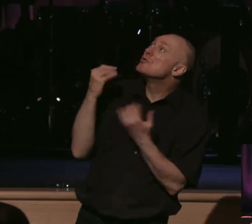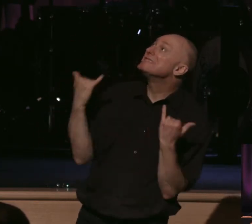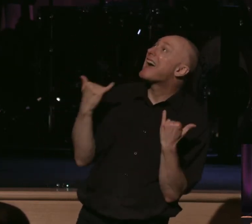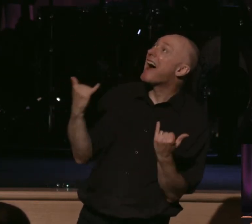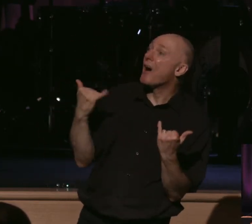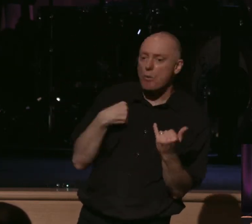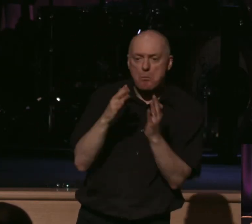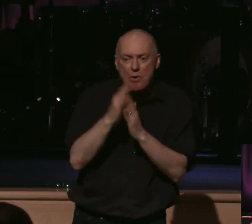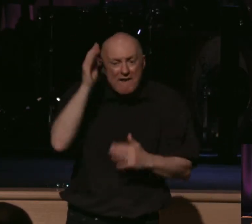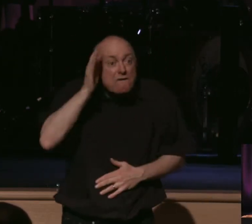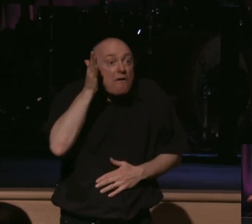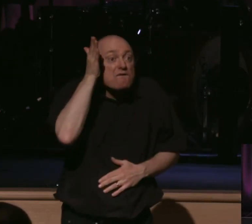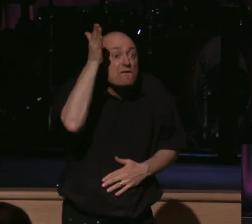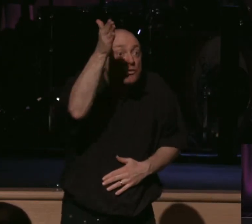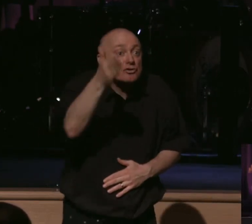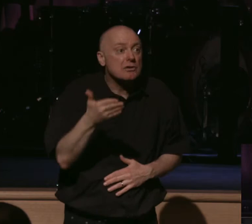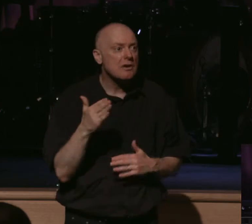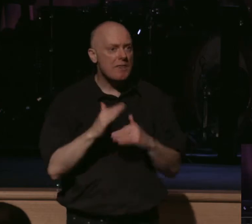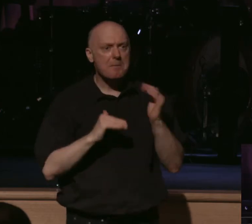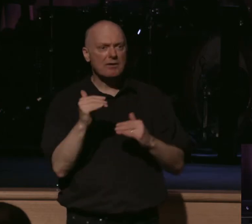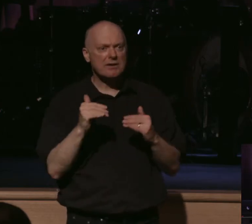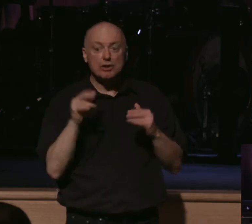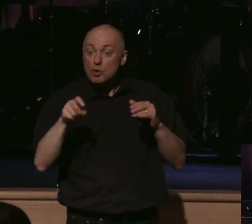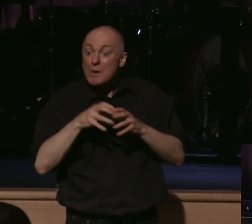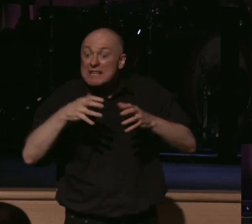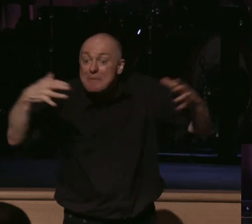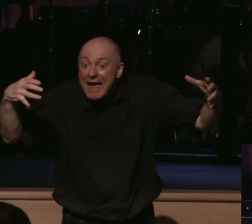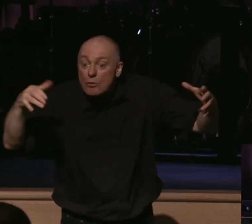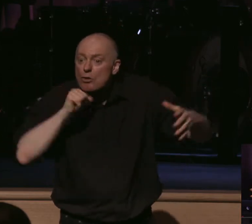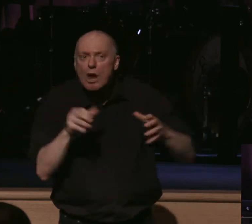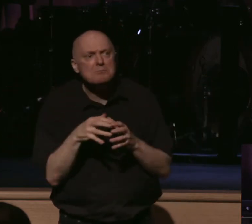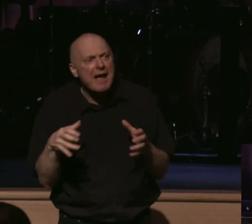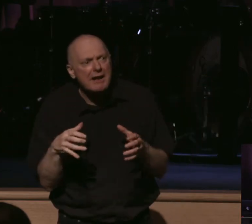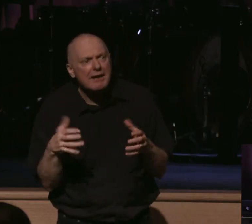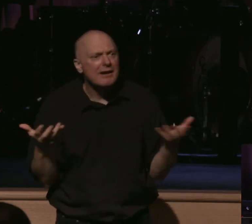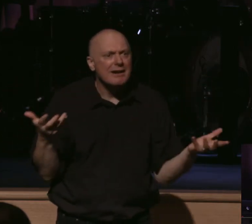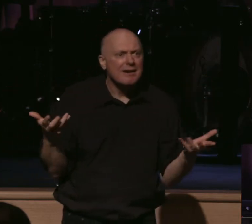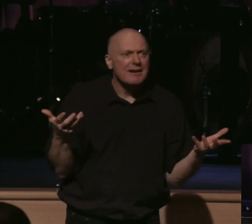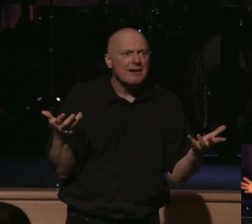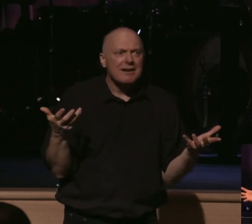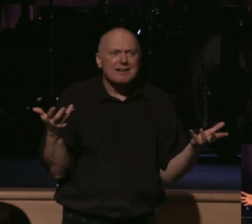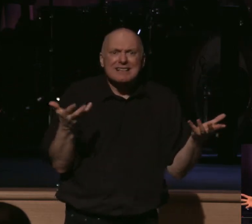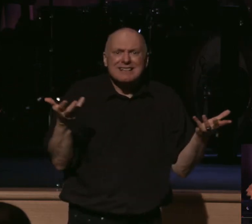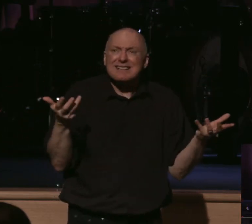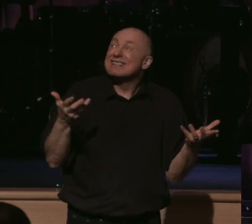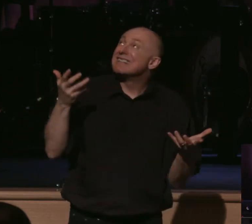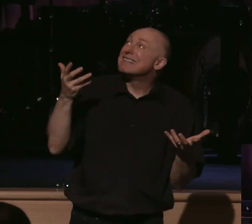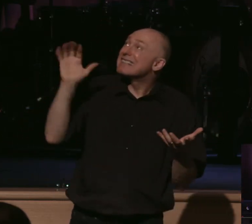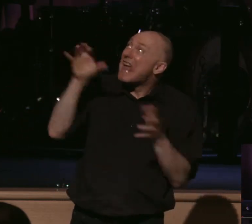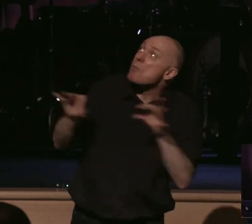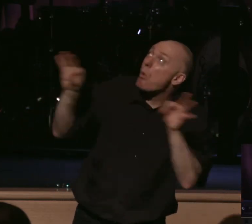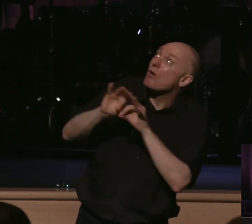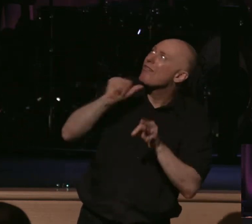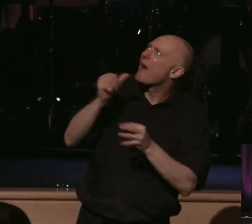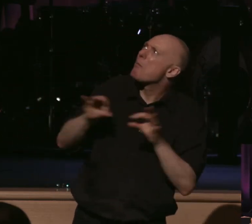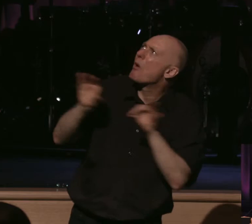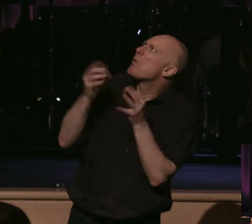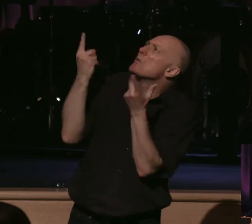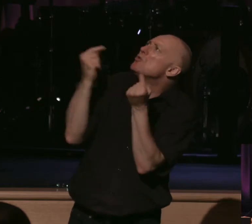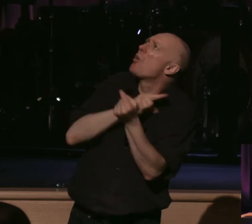want to do? We're praying for our future. God, what about this building? Should we expand or not expand? Is that something you want to do or not do for the cause of the gospel? Is that important or unimportant? What do we do, Lord?